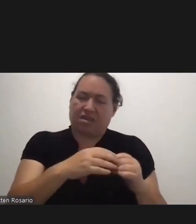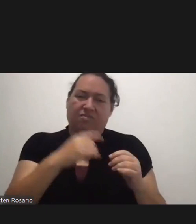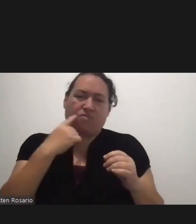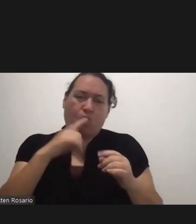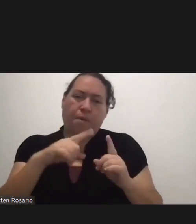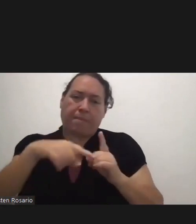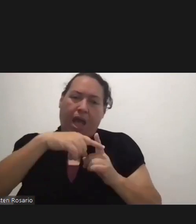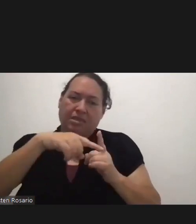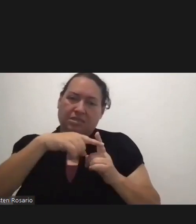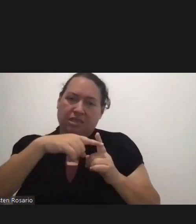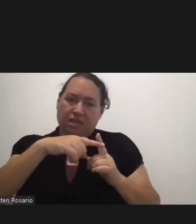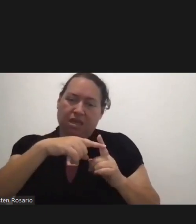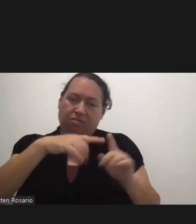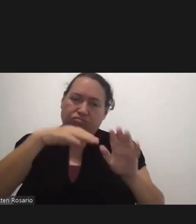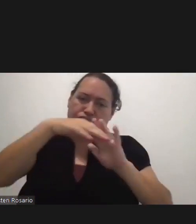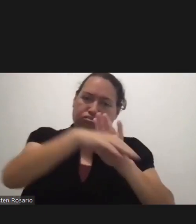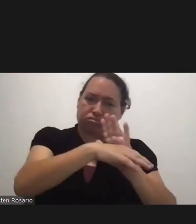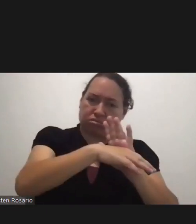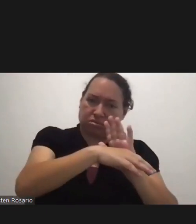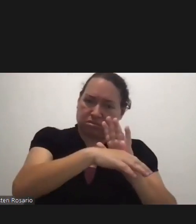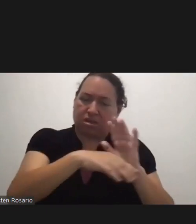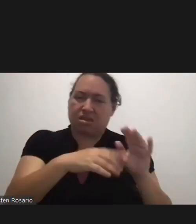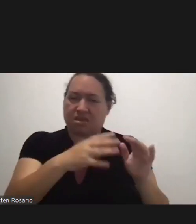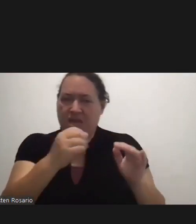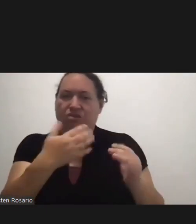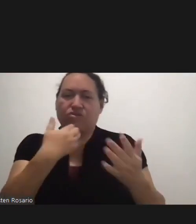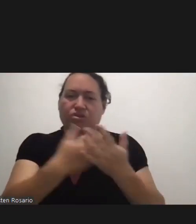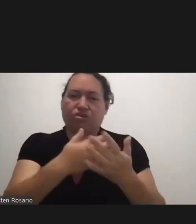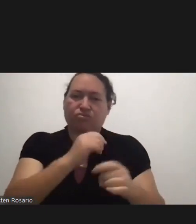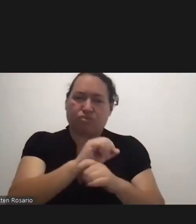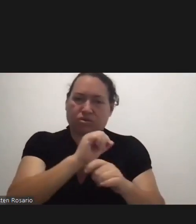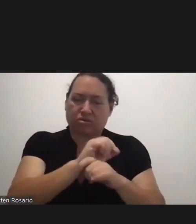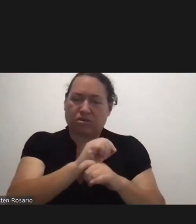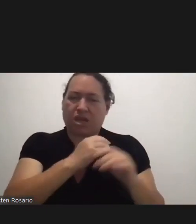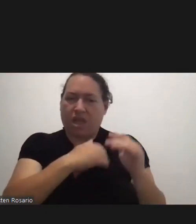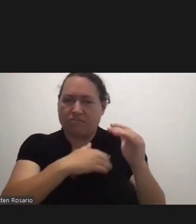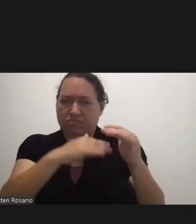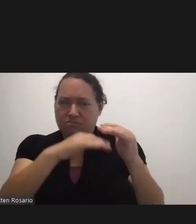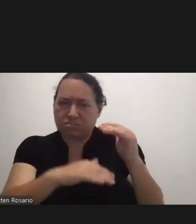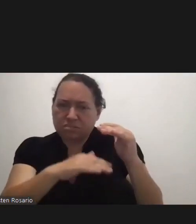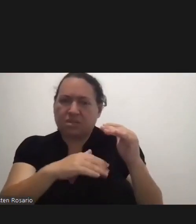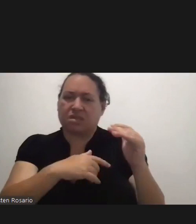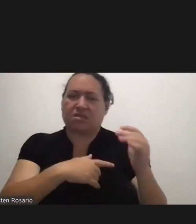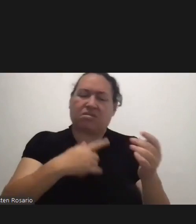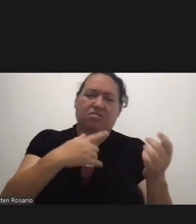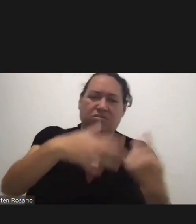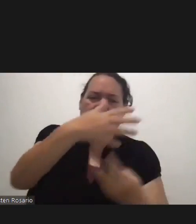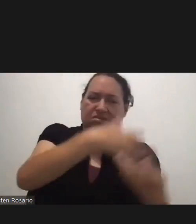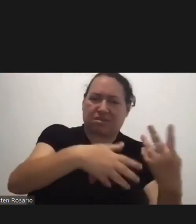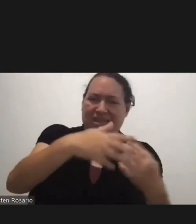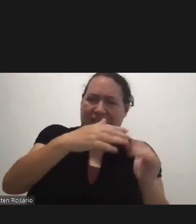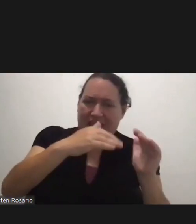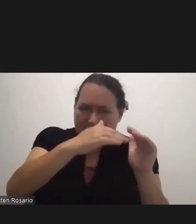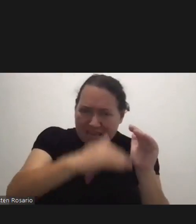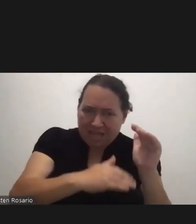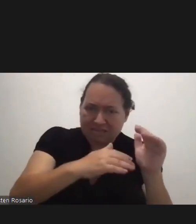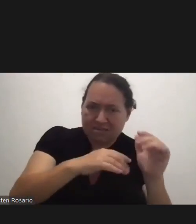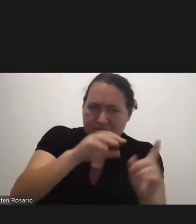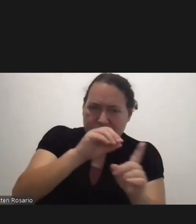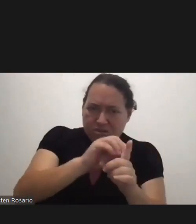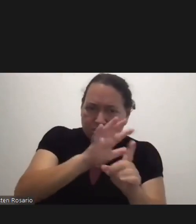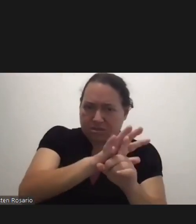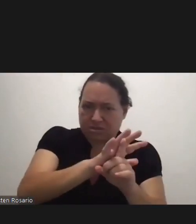To Continue Our Good Work Of Less Transmission And Less Exposure To Our People So